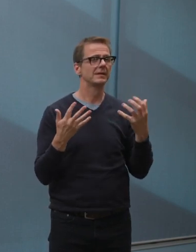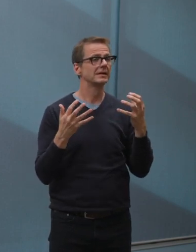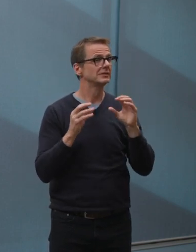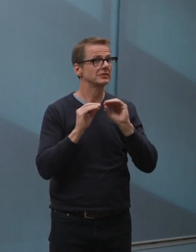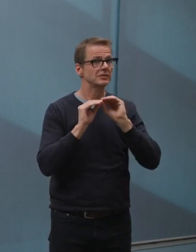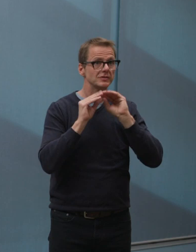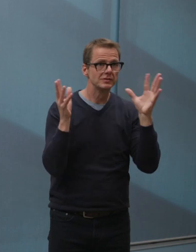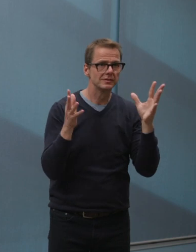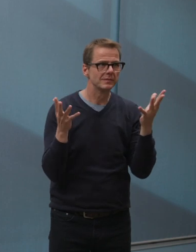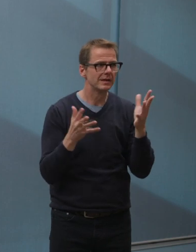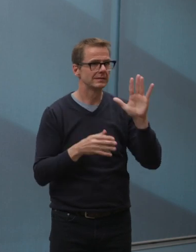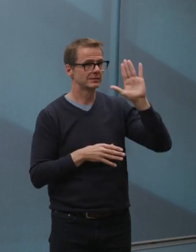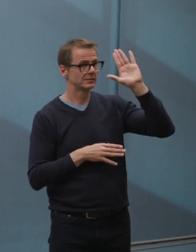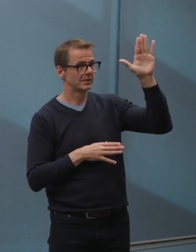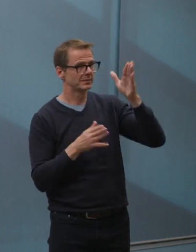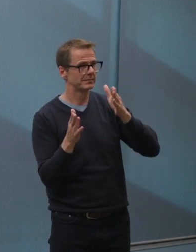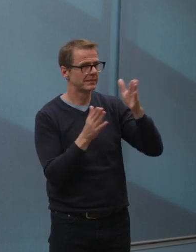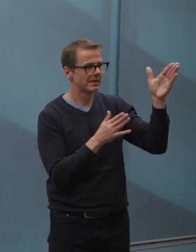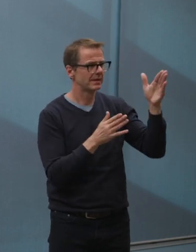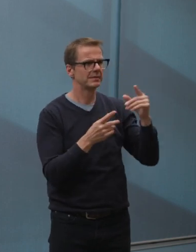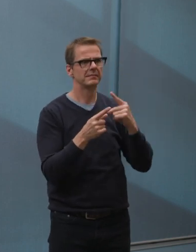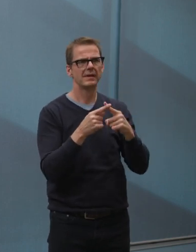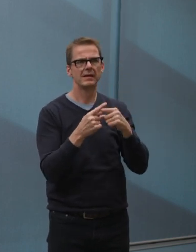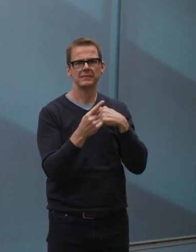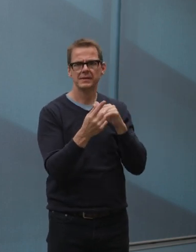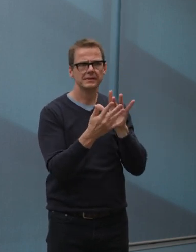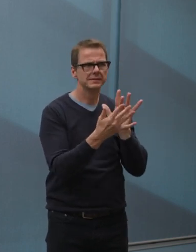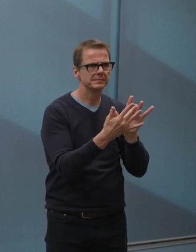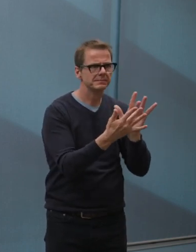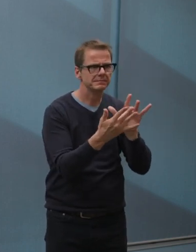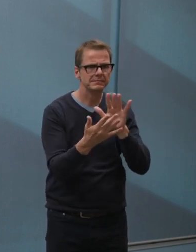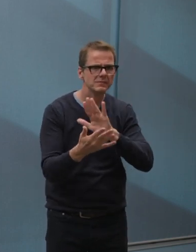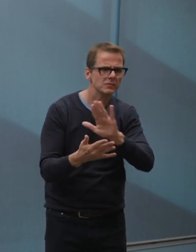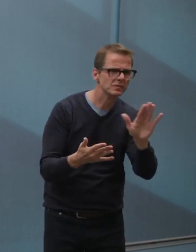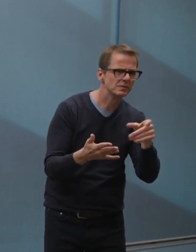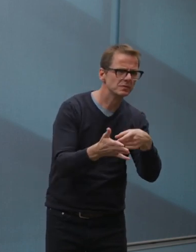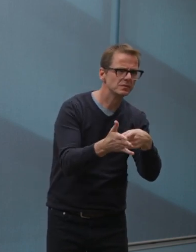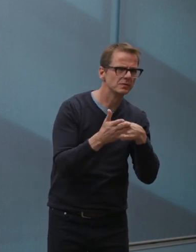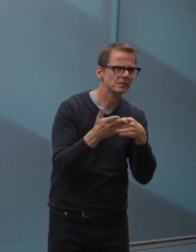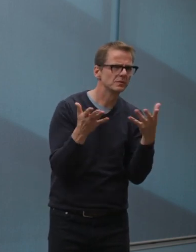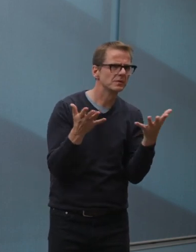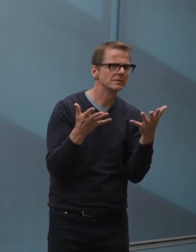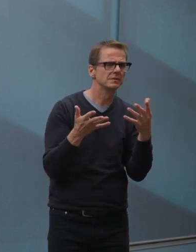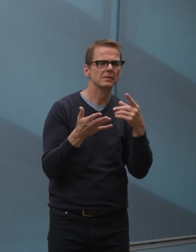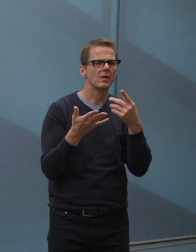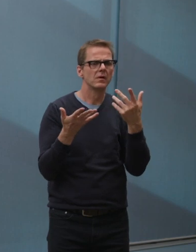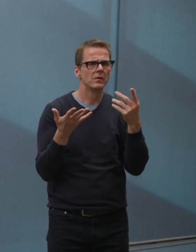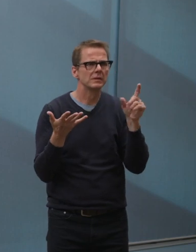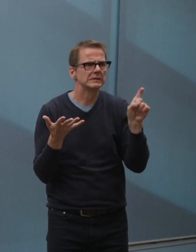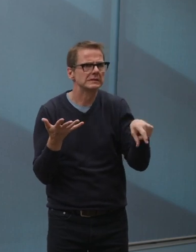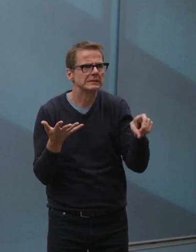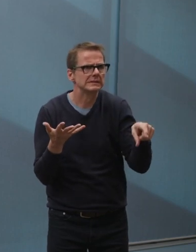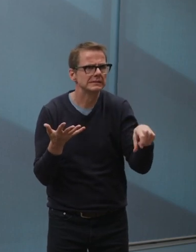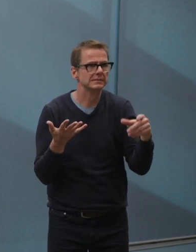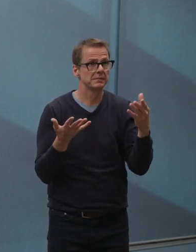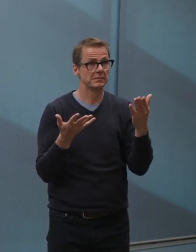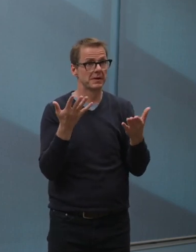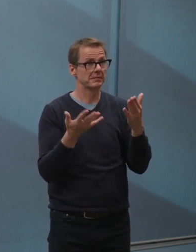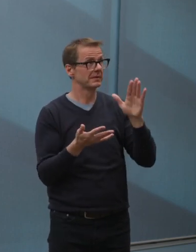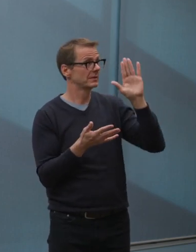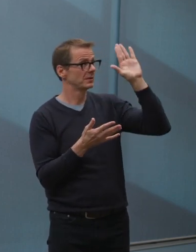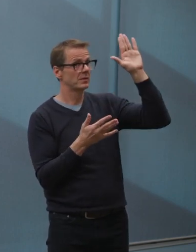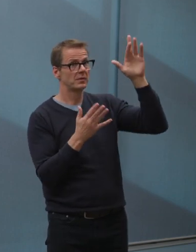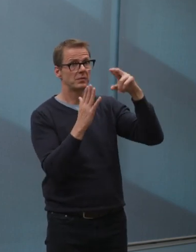we can potentially enable greater space requirements to adhere to the restrictions that will still be in place